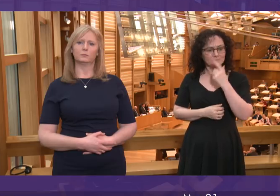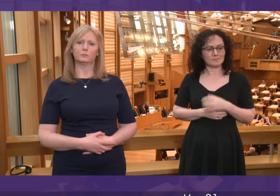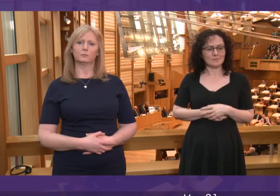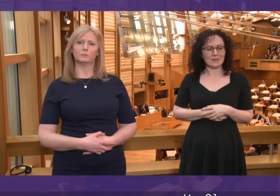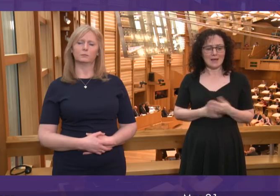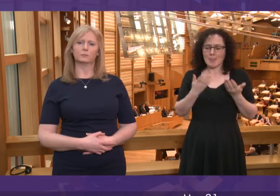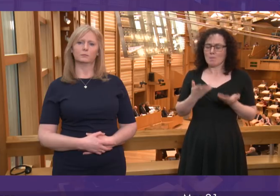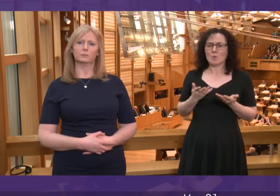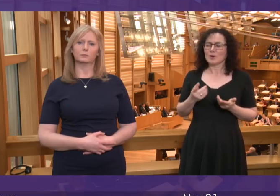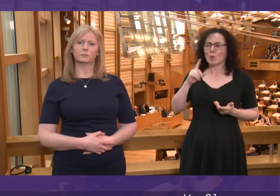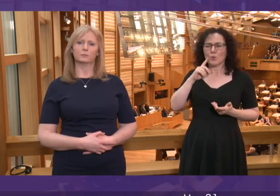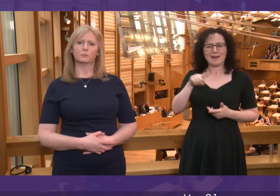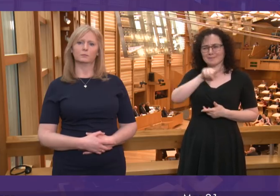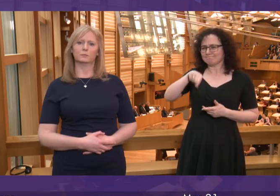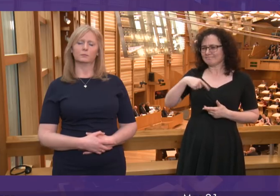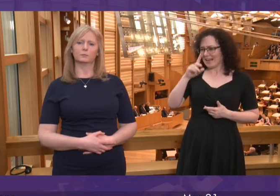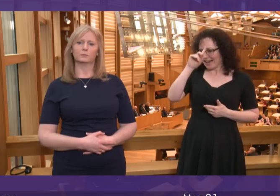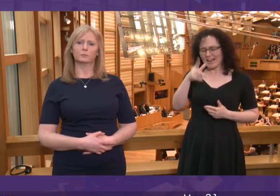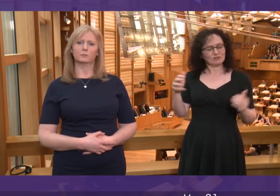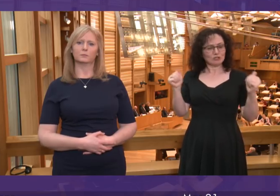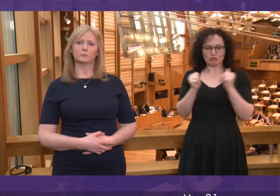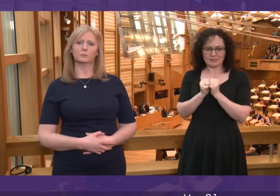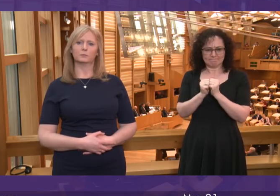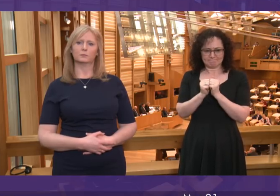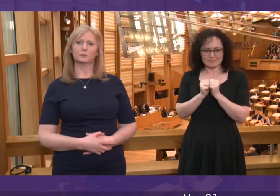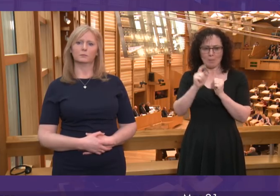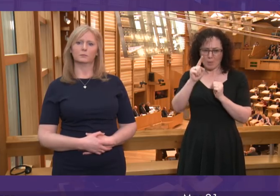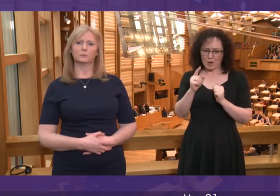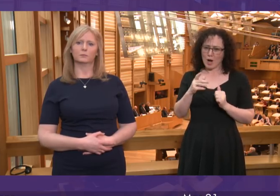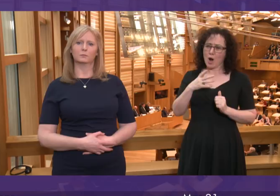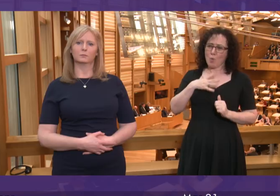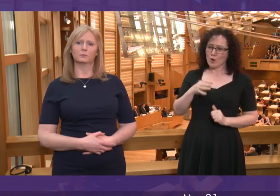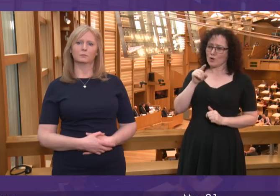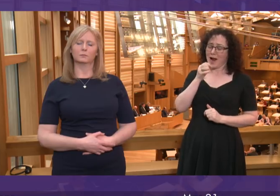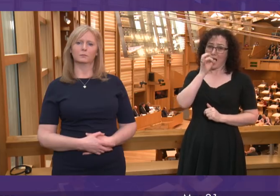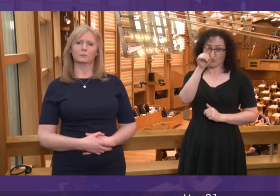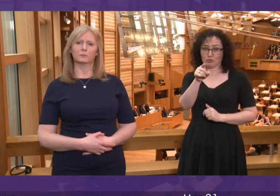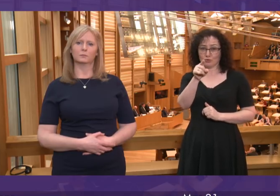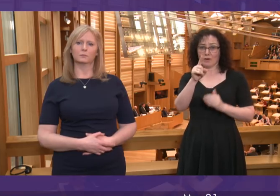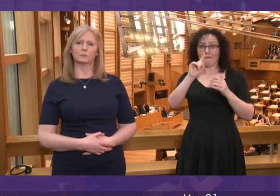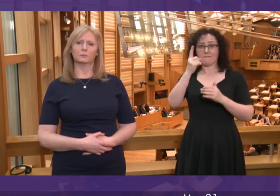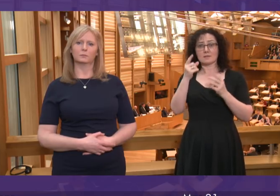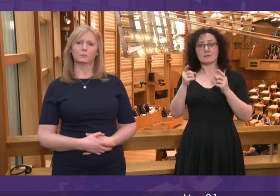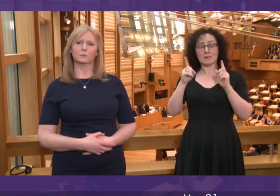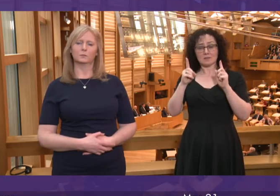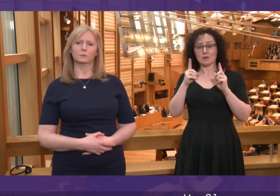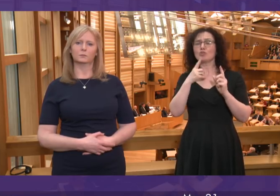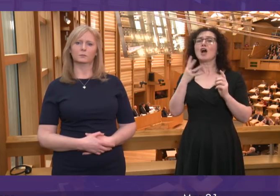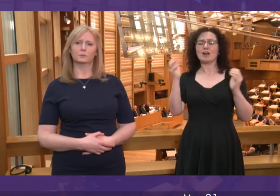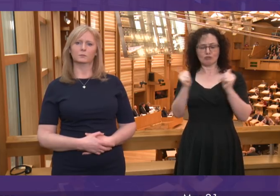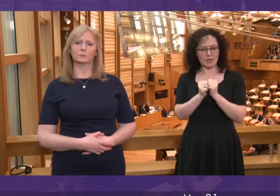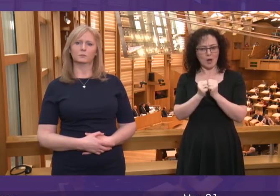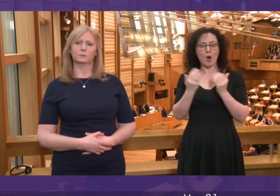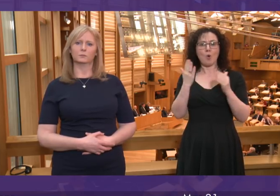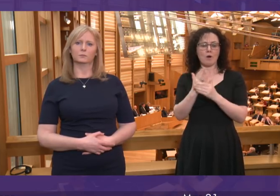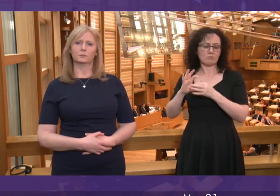kind of consensus. But on this one vital issue, would the First Minister commit today to working across this chamber, because we will, to improve